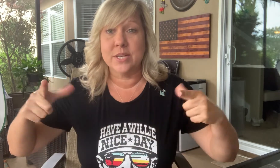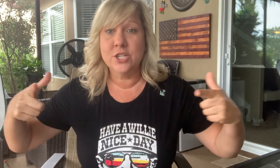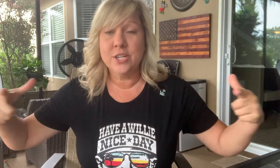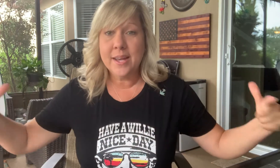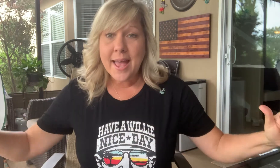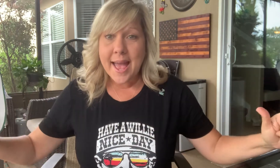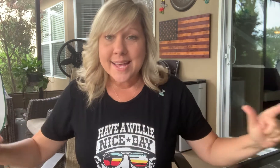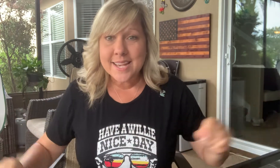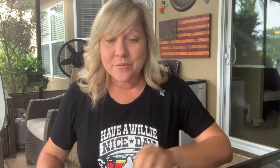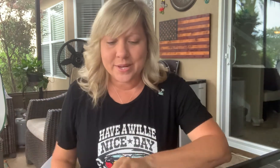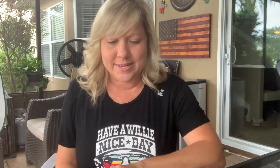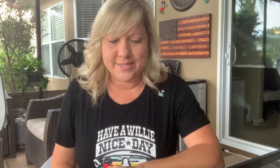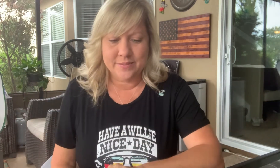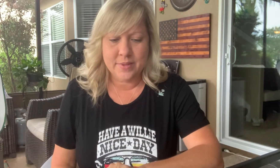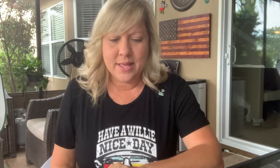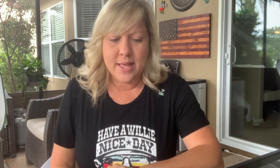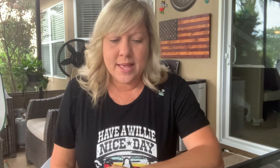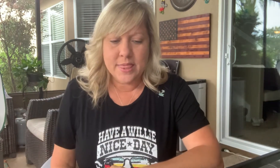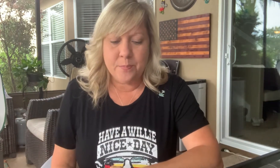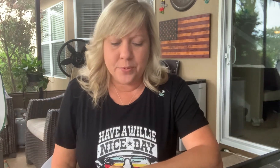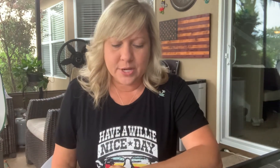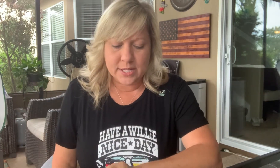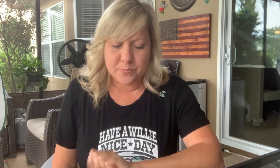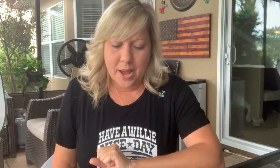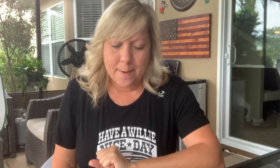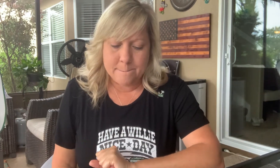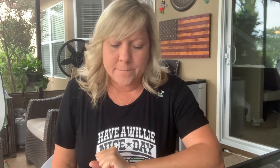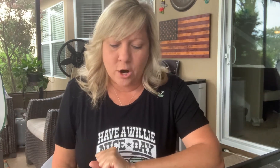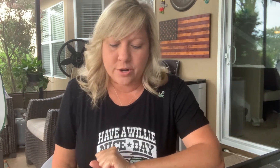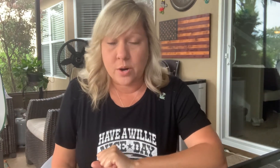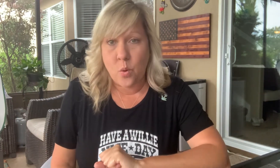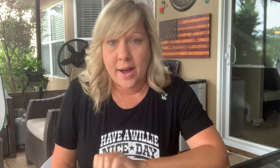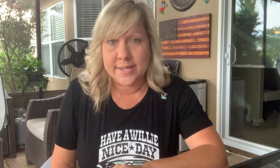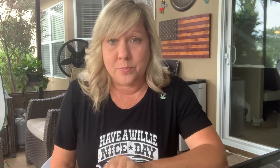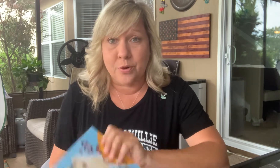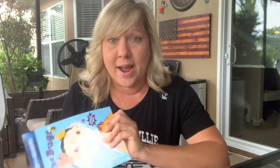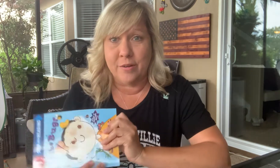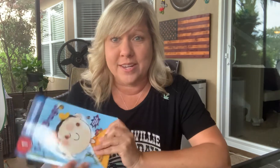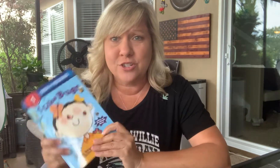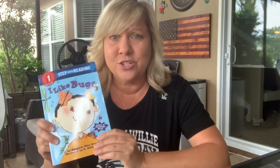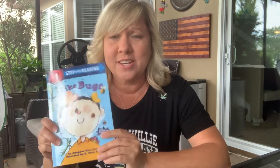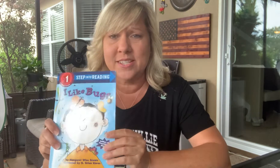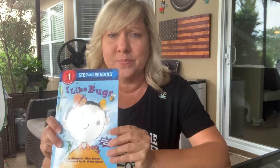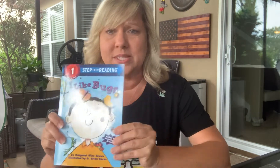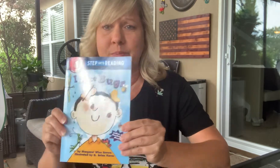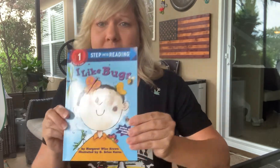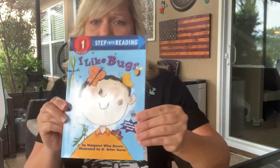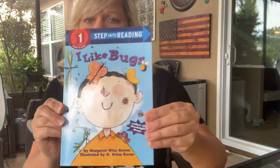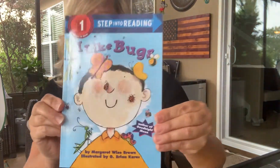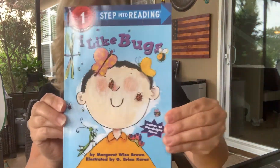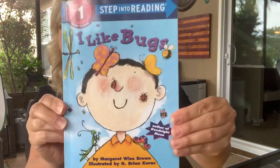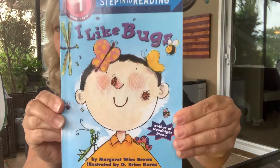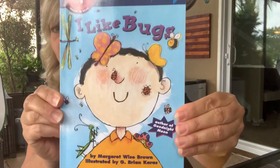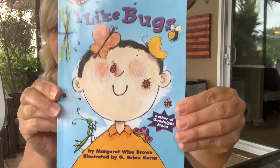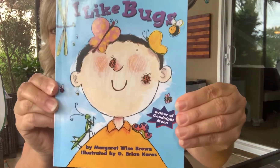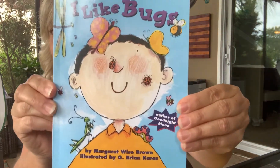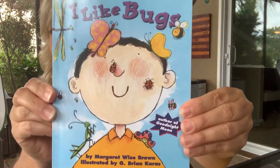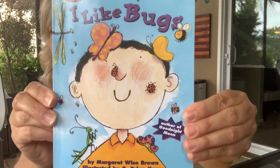as I read it. The book is by Margaret Wise Brown. And she is Miss Amanda and I. One of our favorite